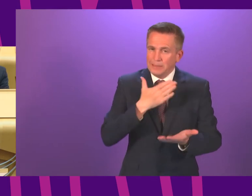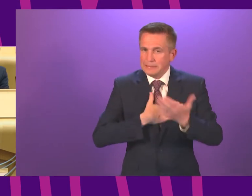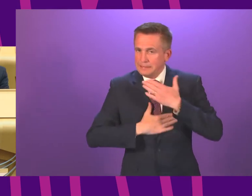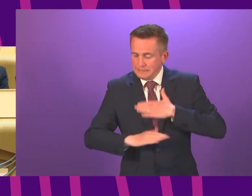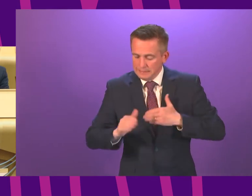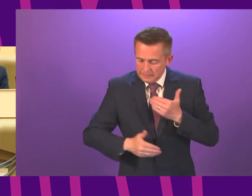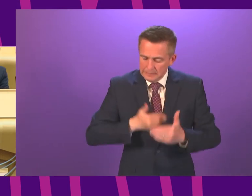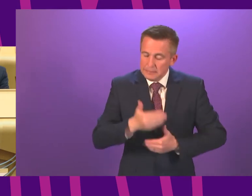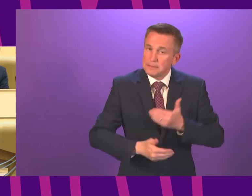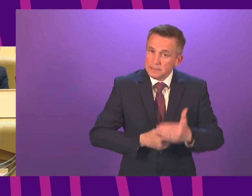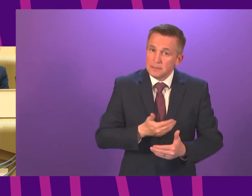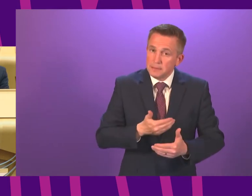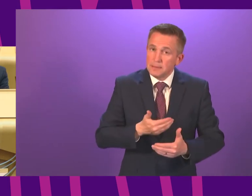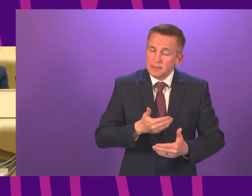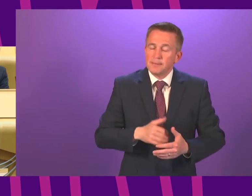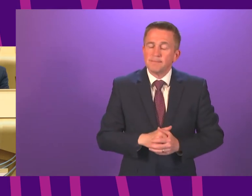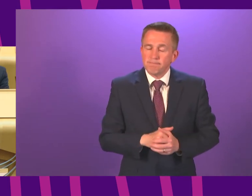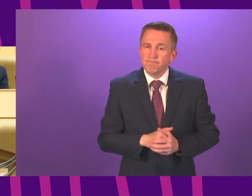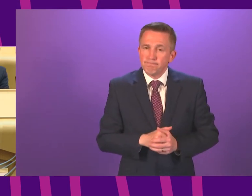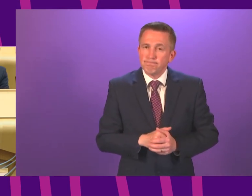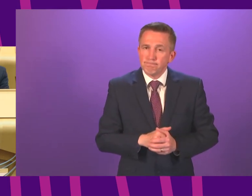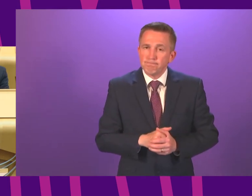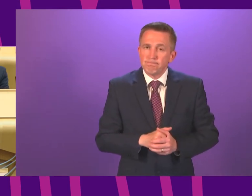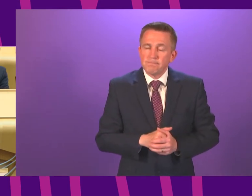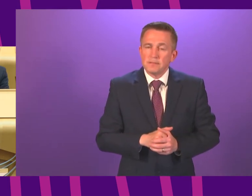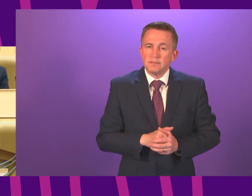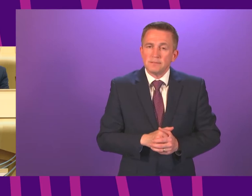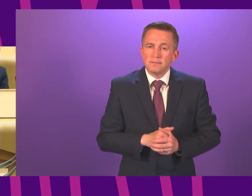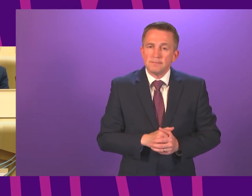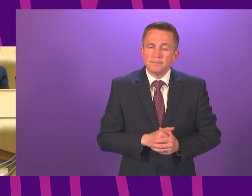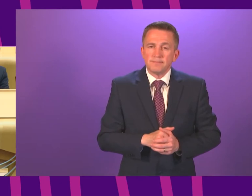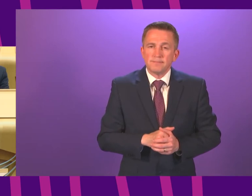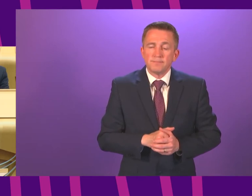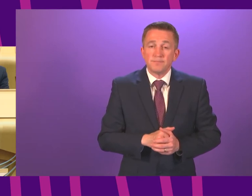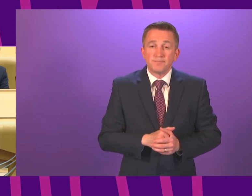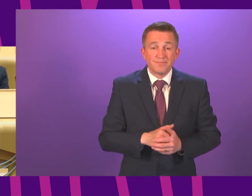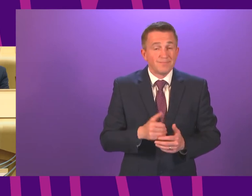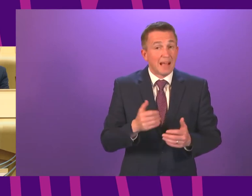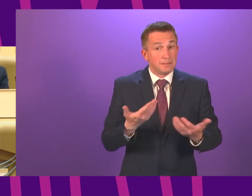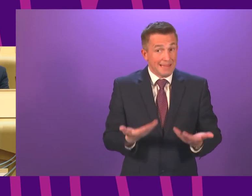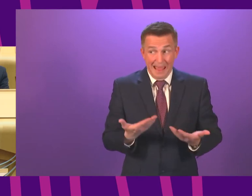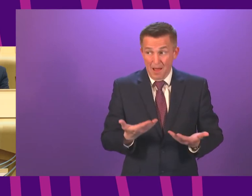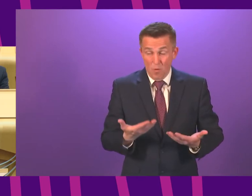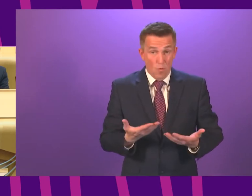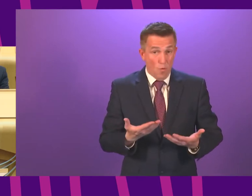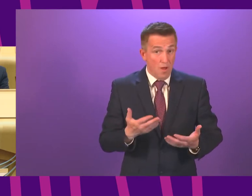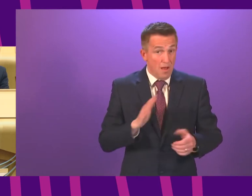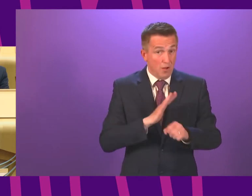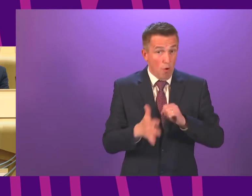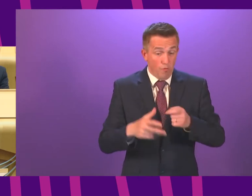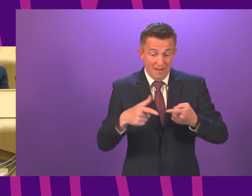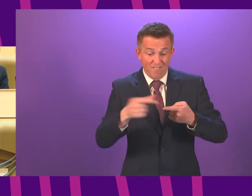as we make this transition, just to compound the challenge further, we are also dealing with a new, faster spreading